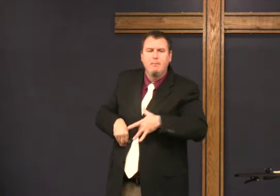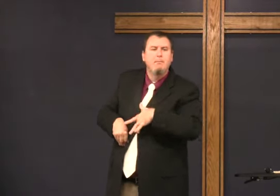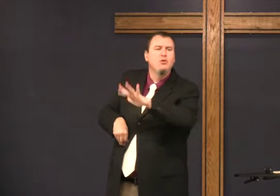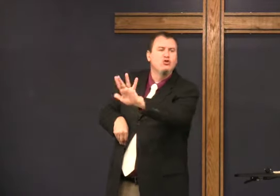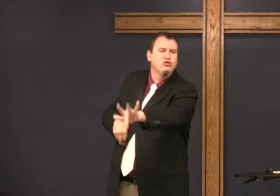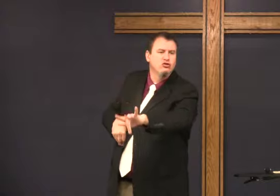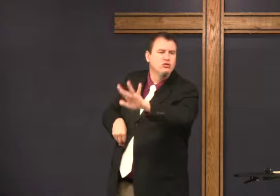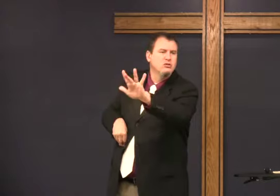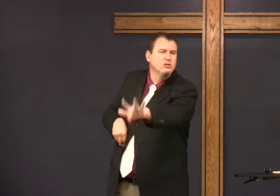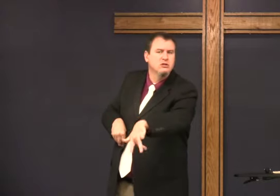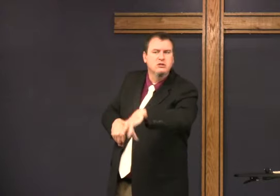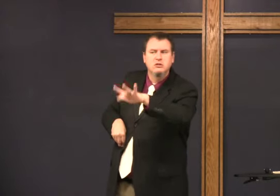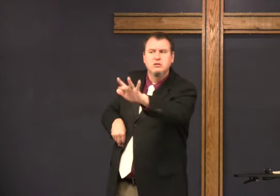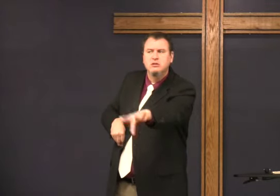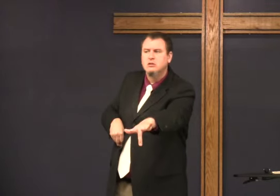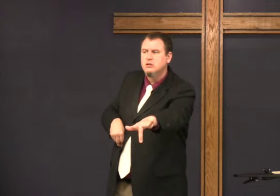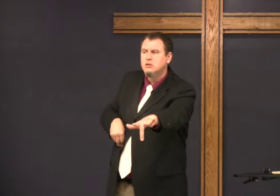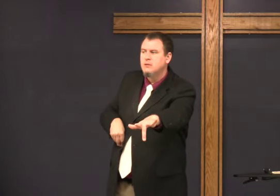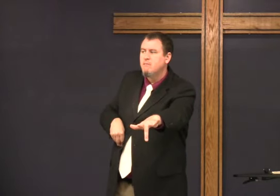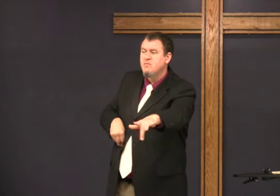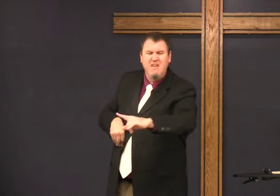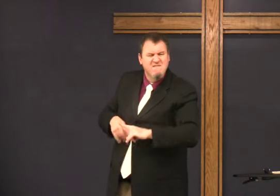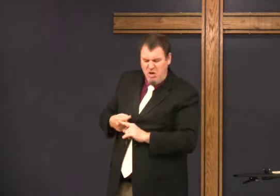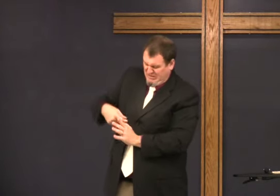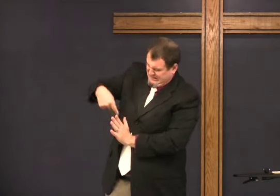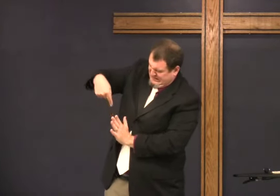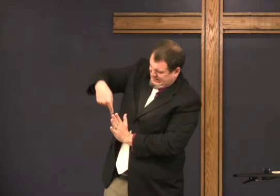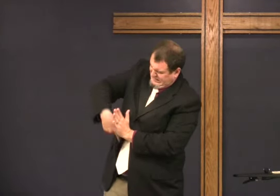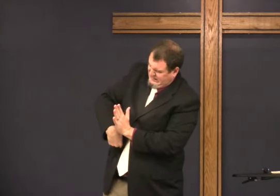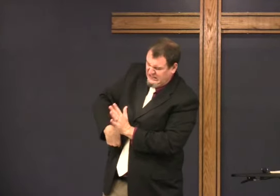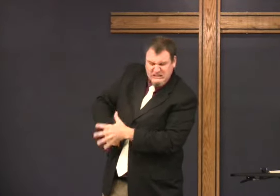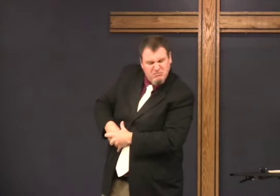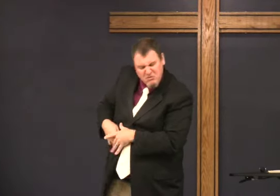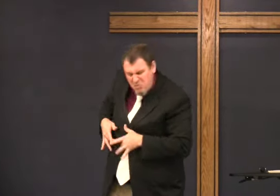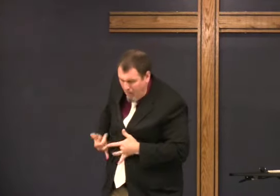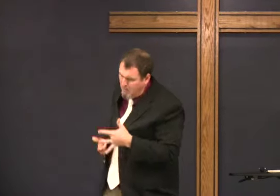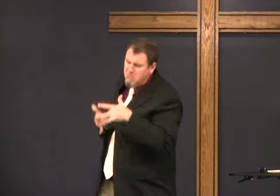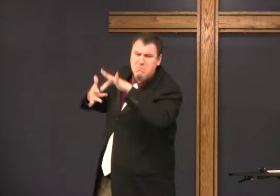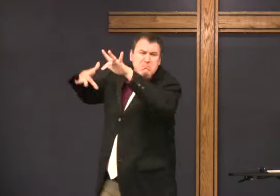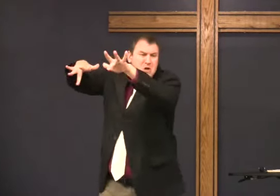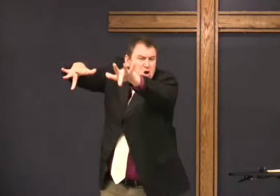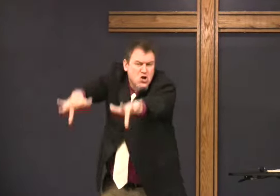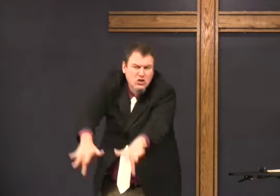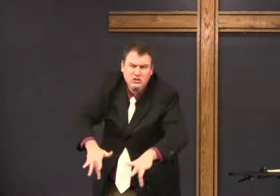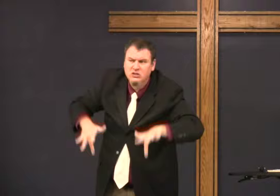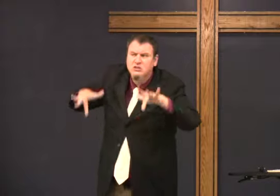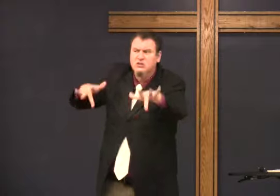I have what? Mercy. From deep inside me. I have mercy.